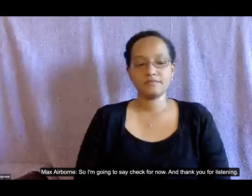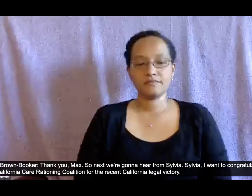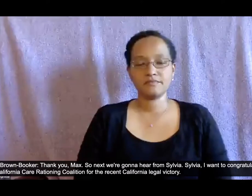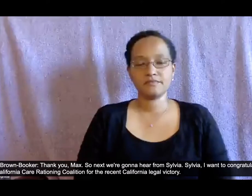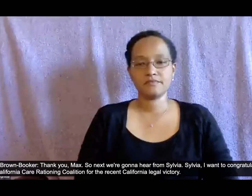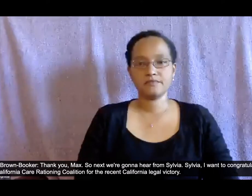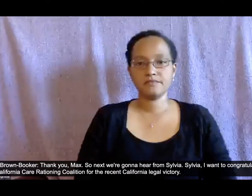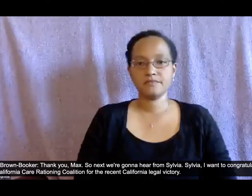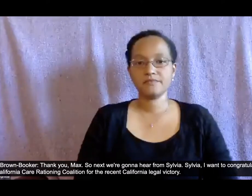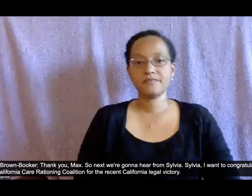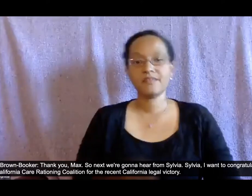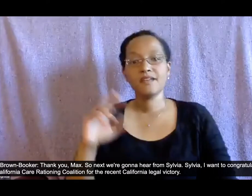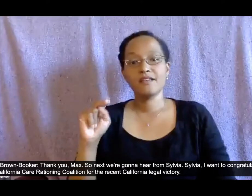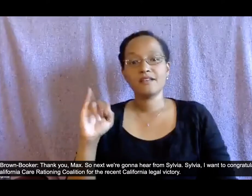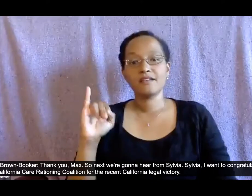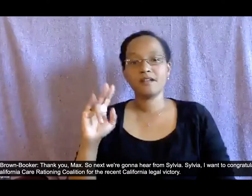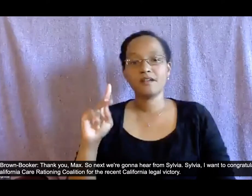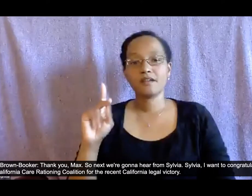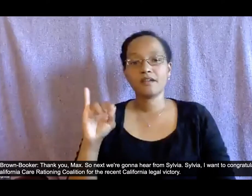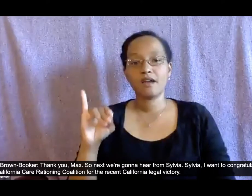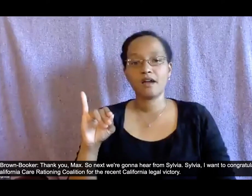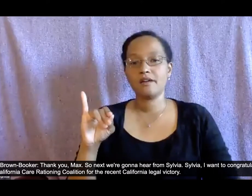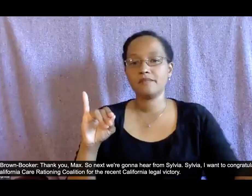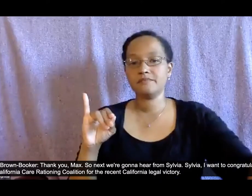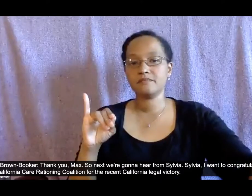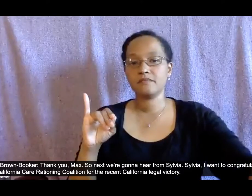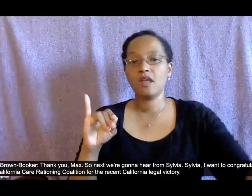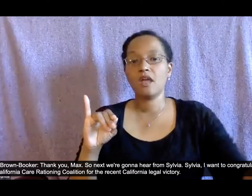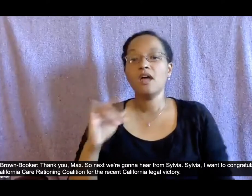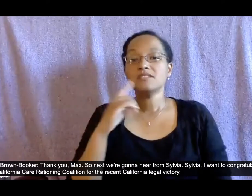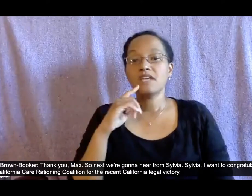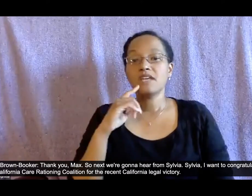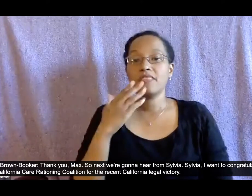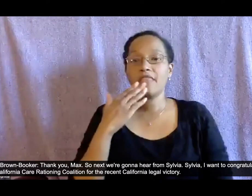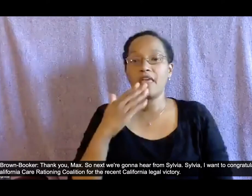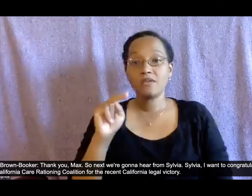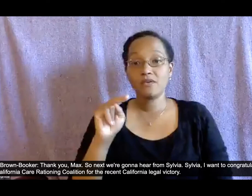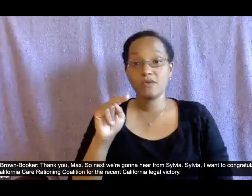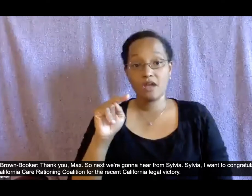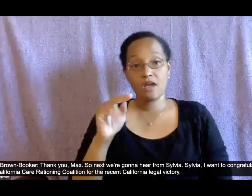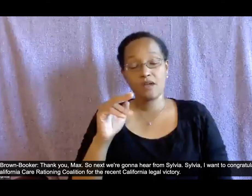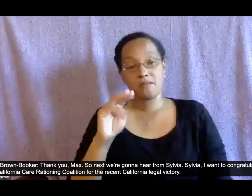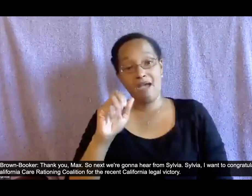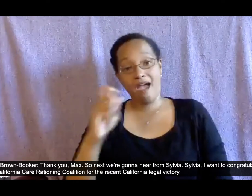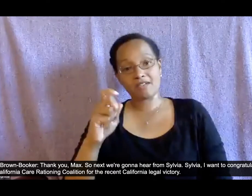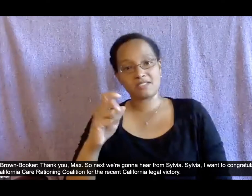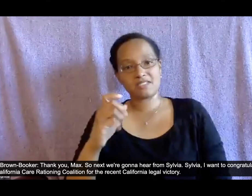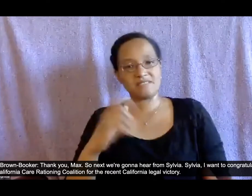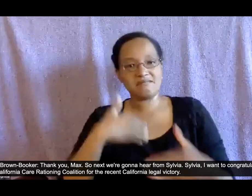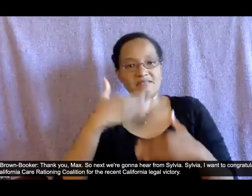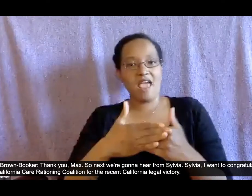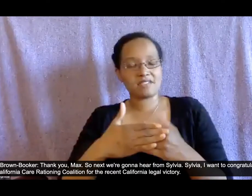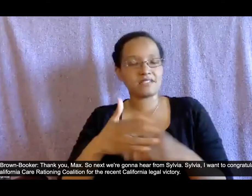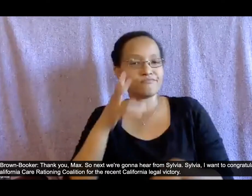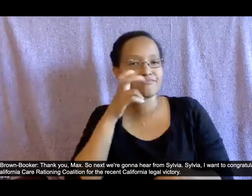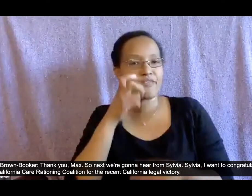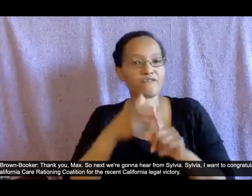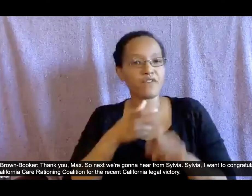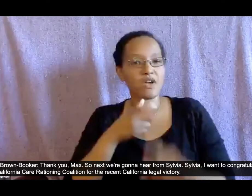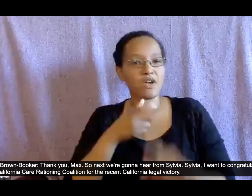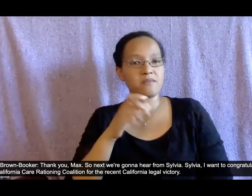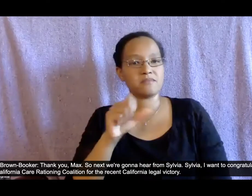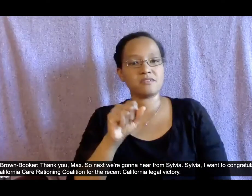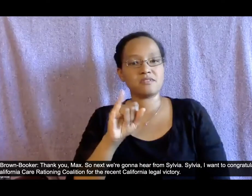thank you max so next we're going to hear from um sylvia um sylvia i want to